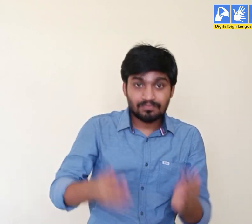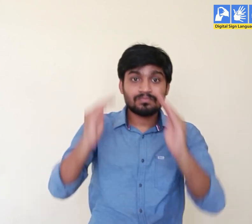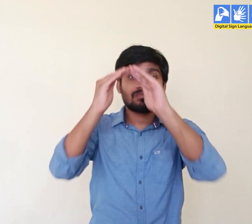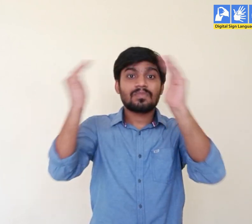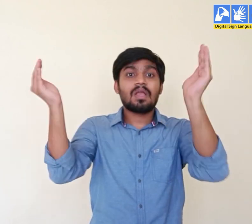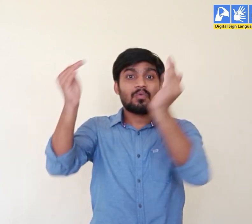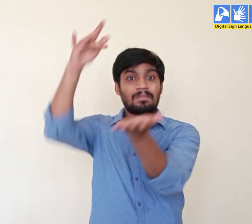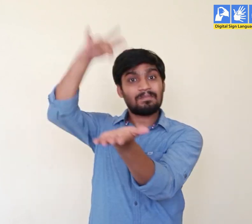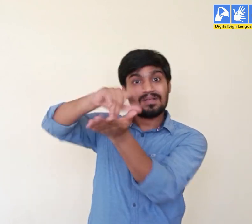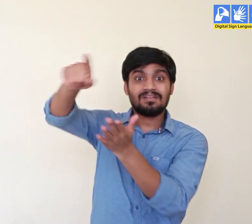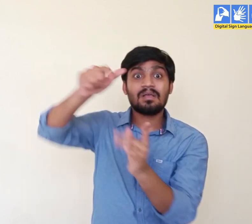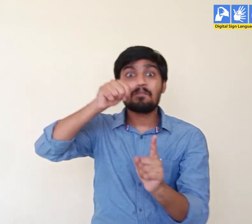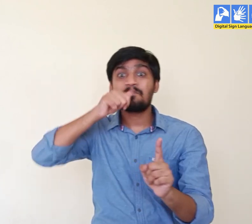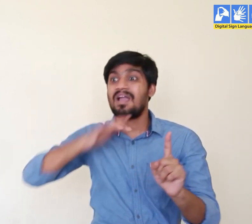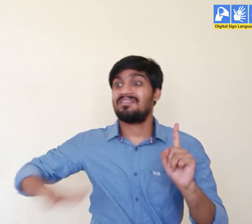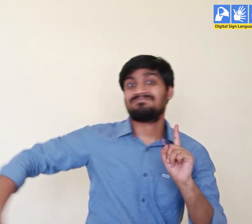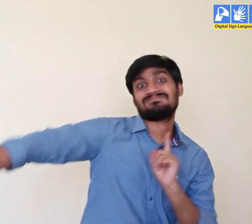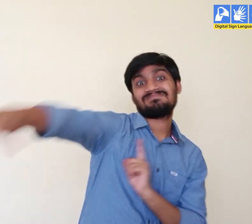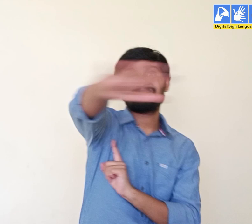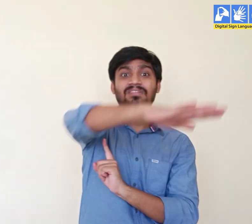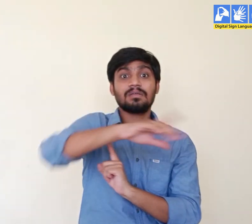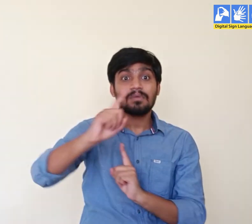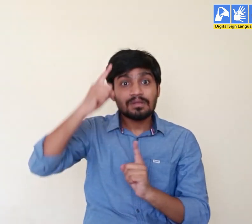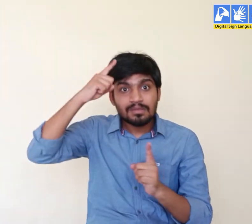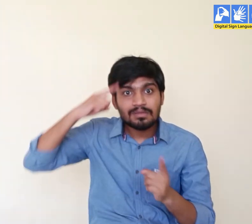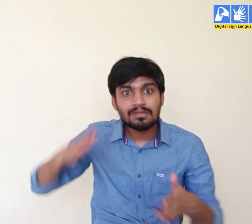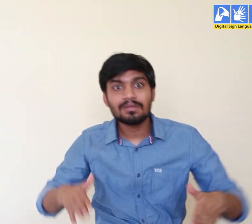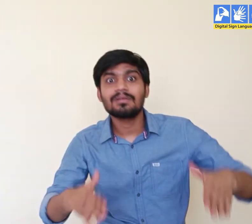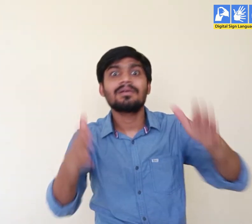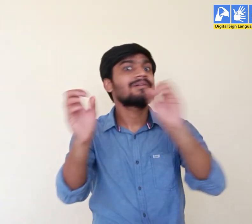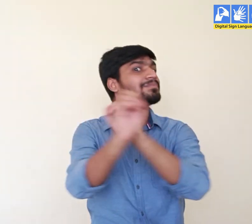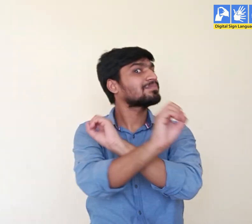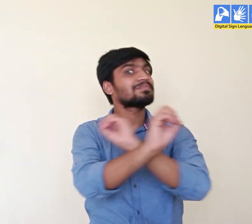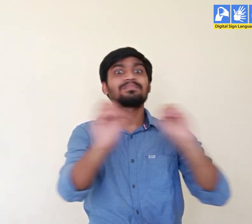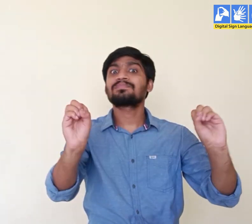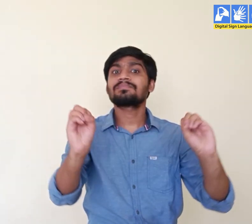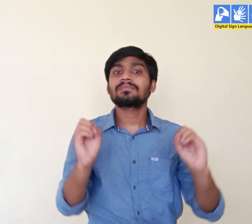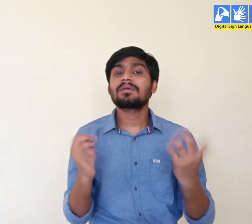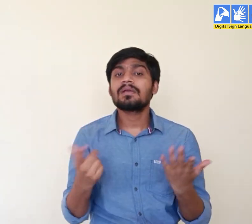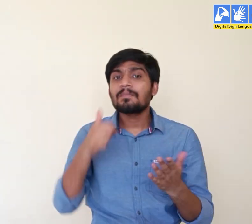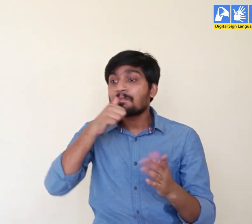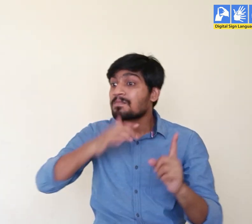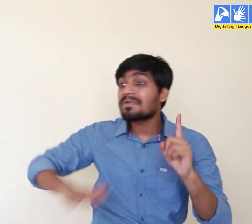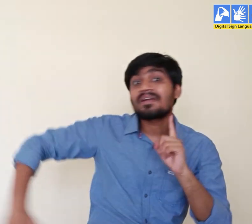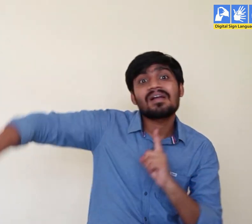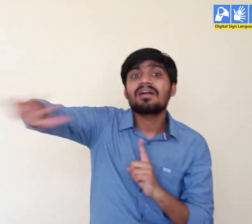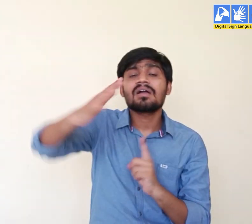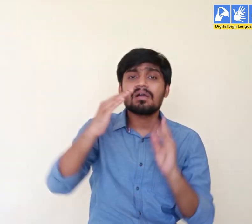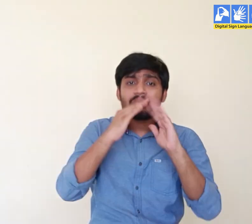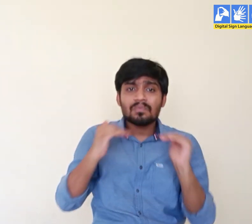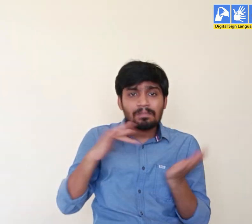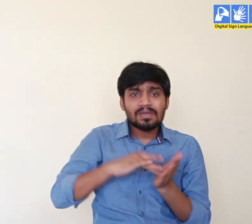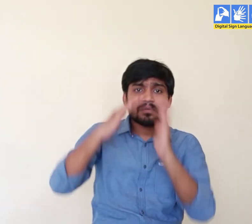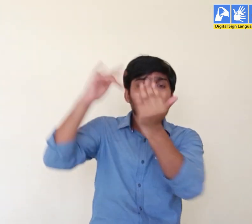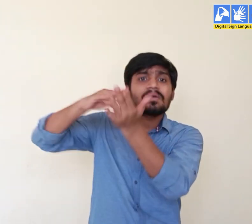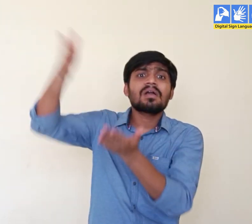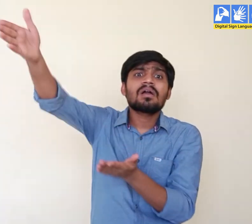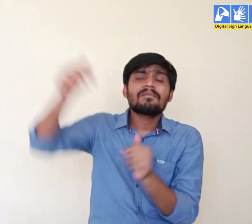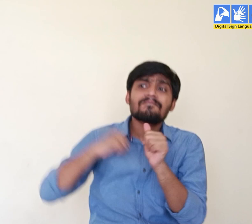On lakes, if two houses are separated by a lake. And there is no road connectivity. Then they can use a